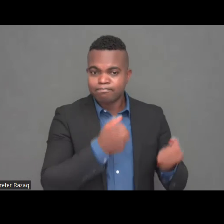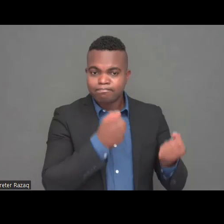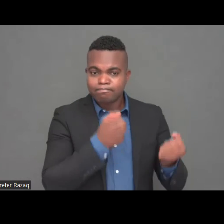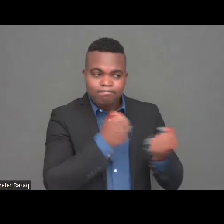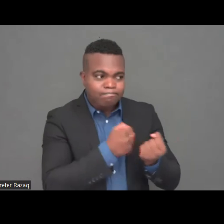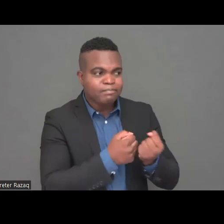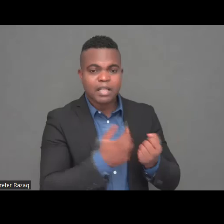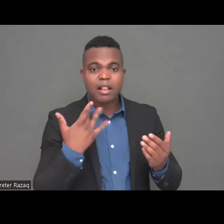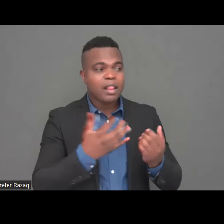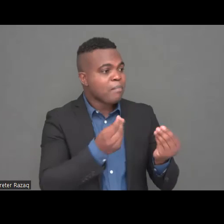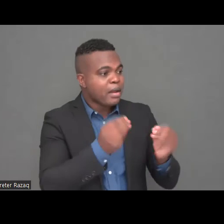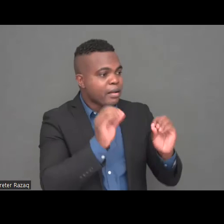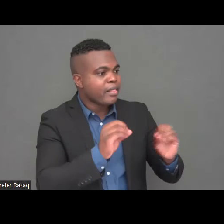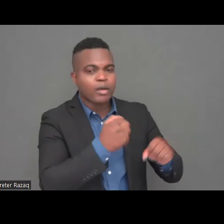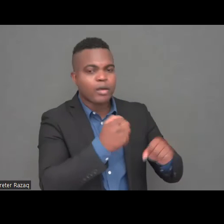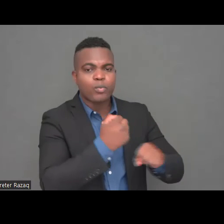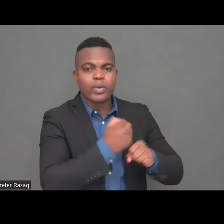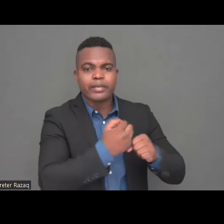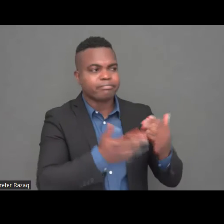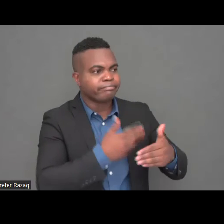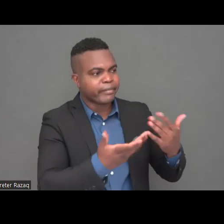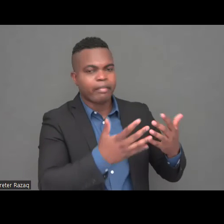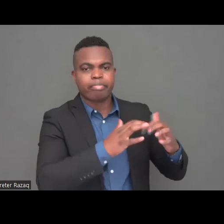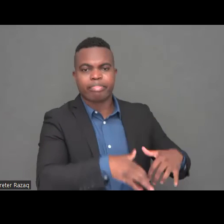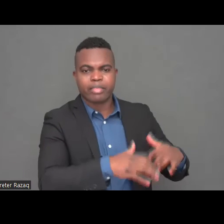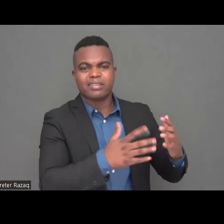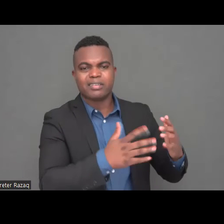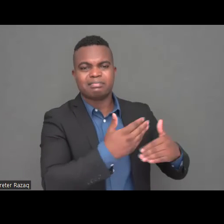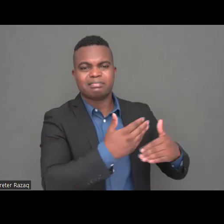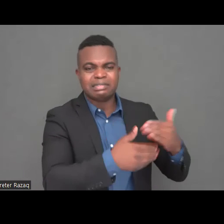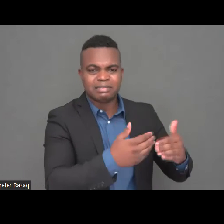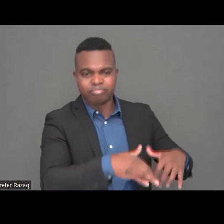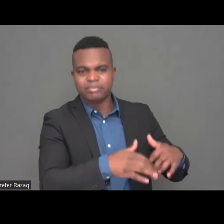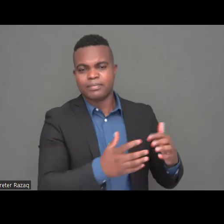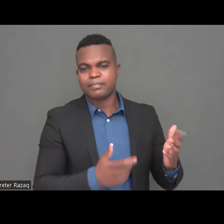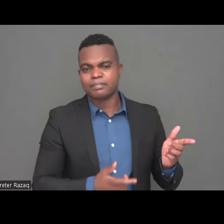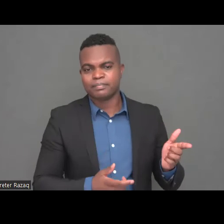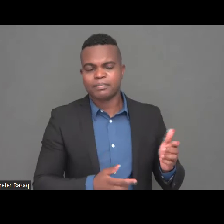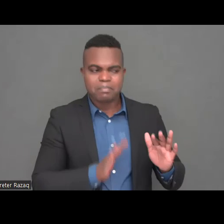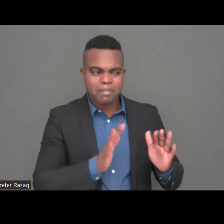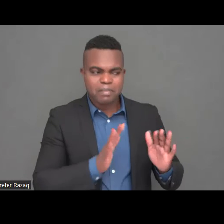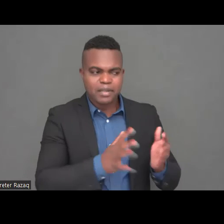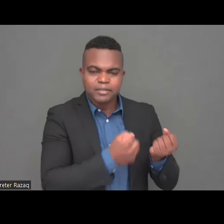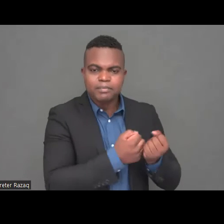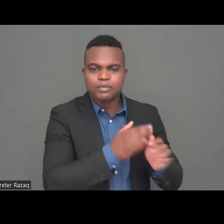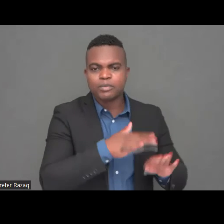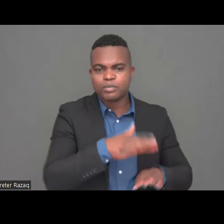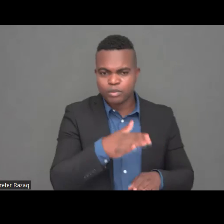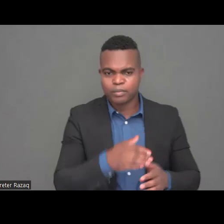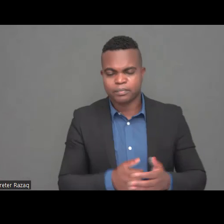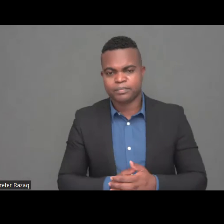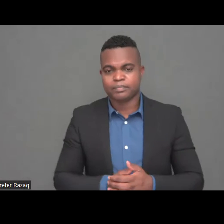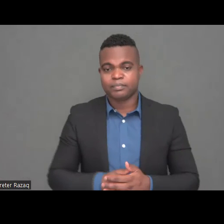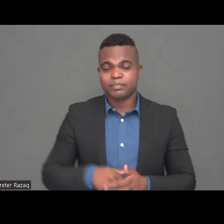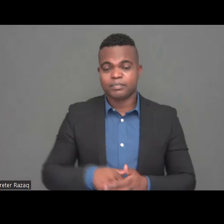only an NGO in a specific place working together with government can only